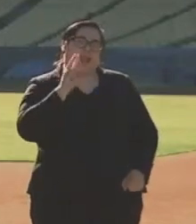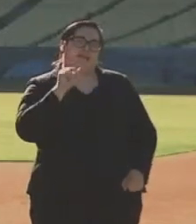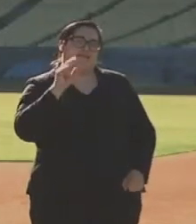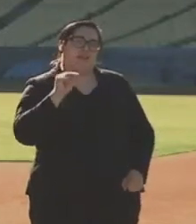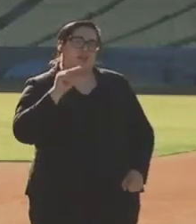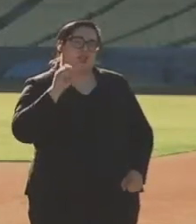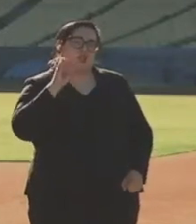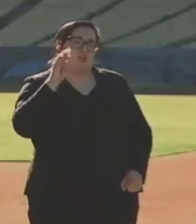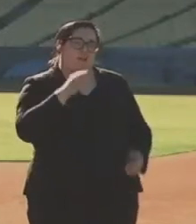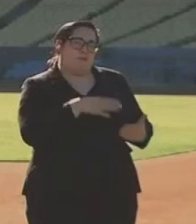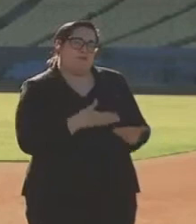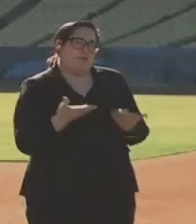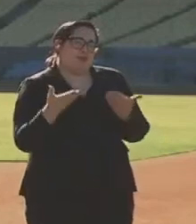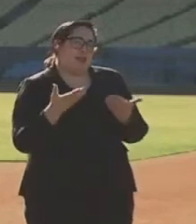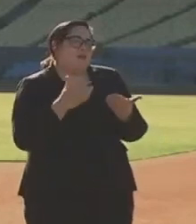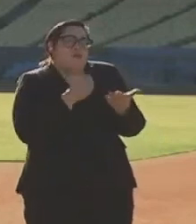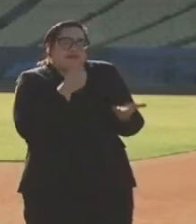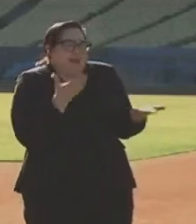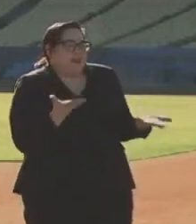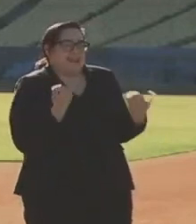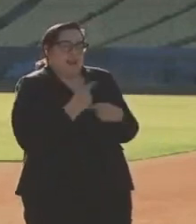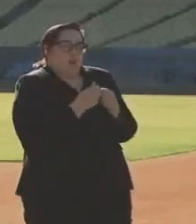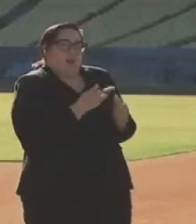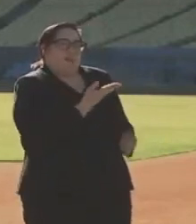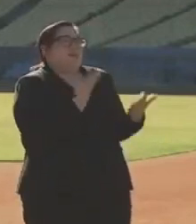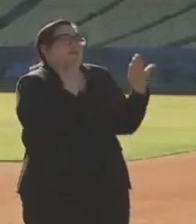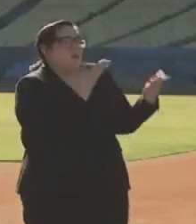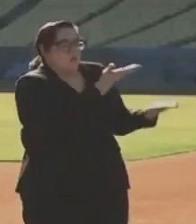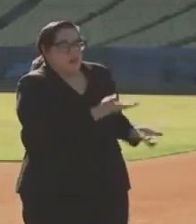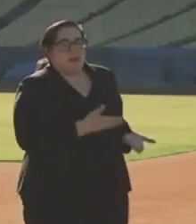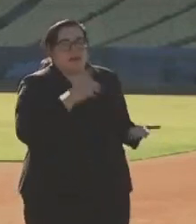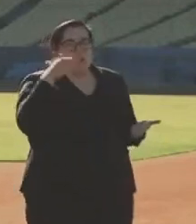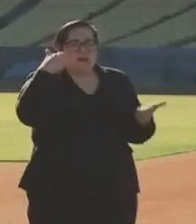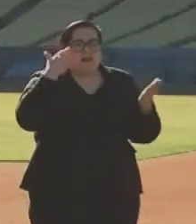this. We would not be here today without him. Please welcome our governor, Gavin Newsom.